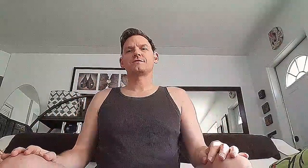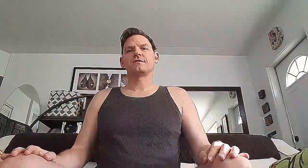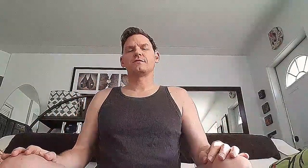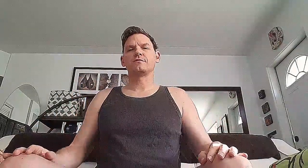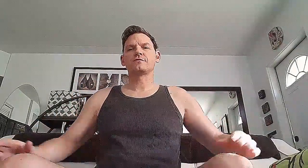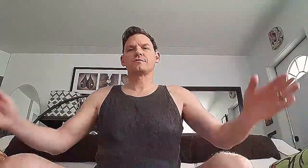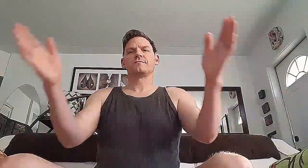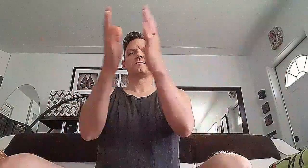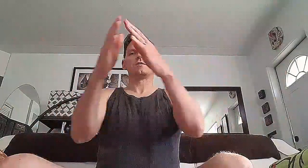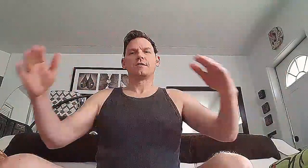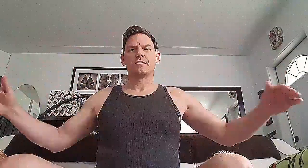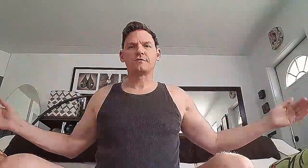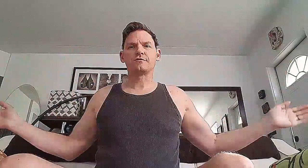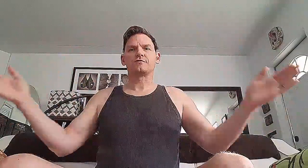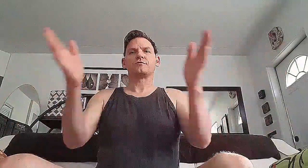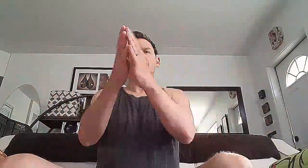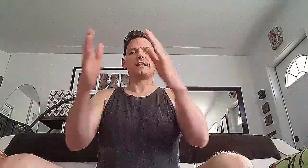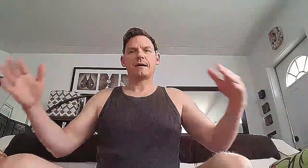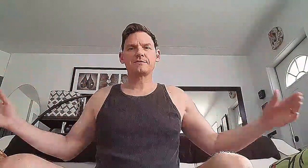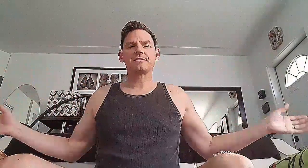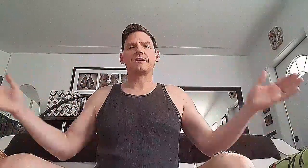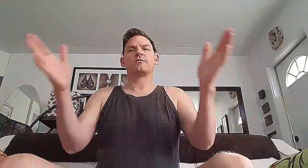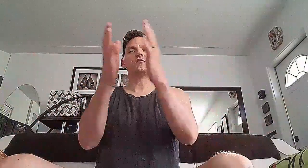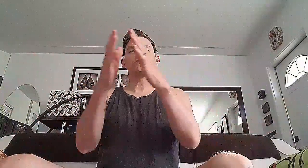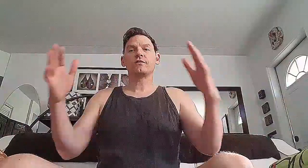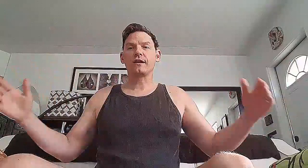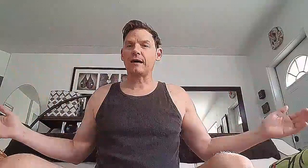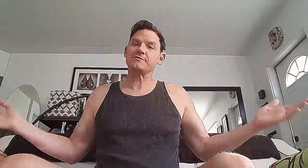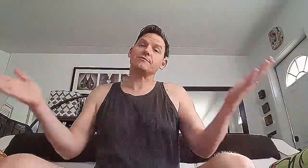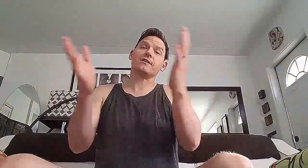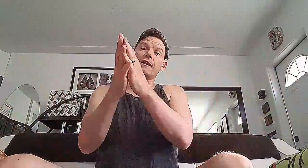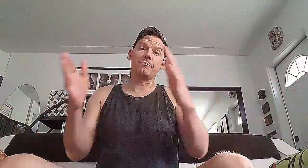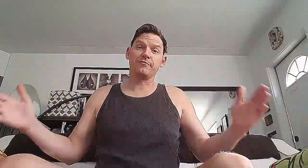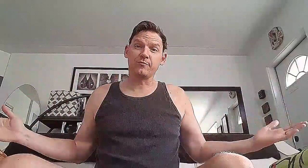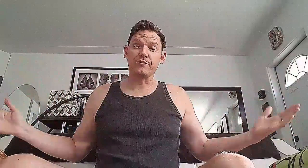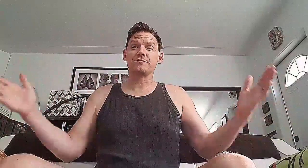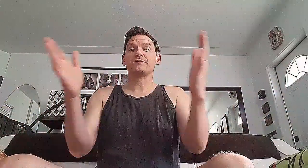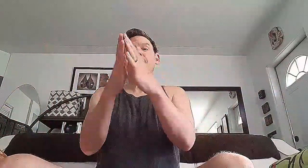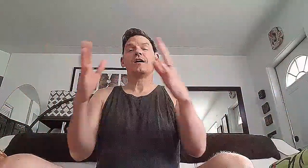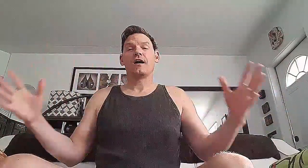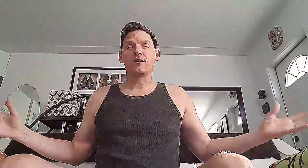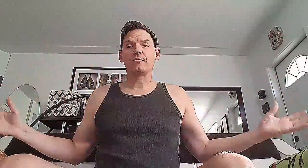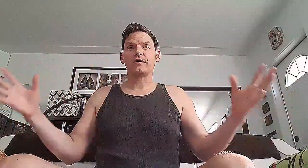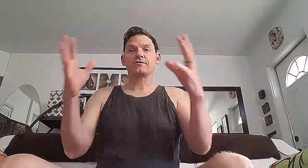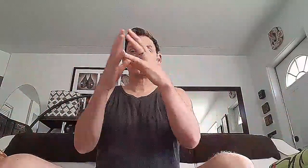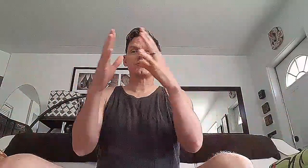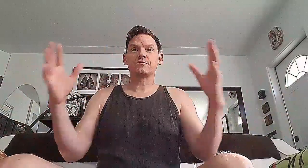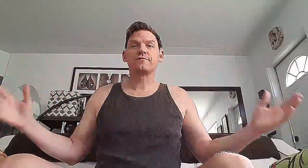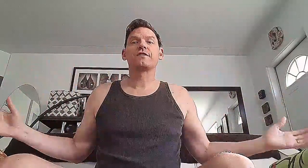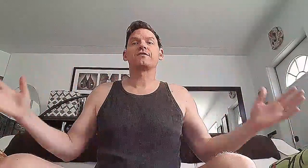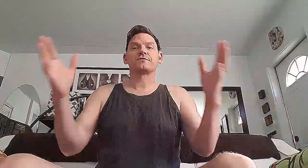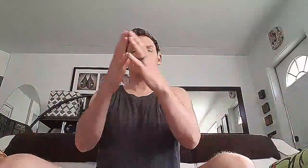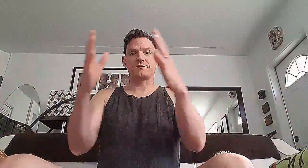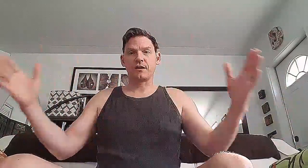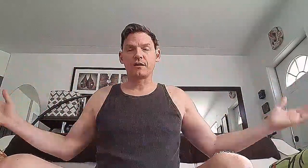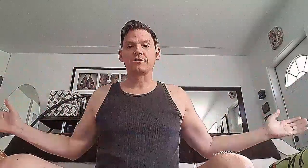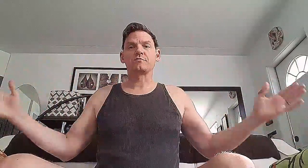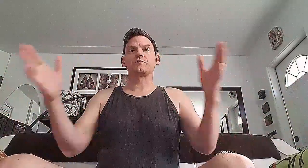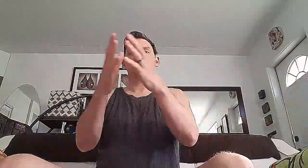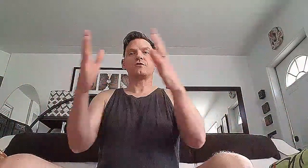and loose, let's just do claps. Now when you do the claps, you can clap if you want to. Otherwise, just do fingertips because what you want to